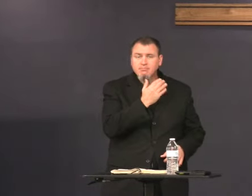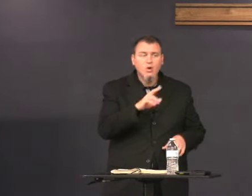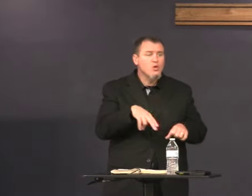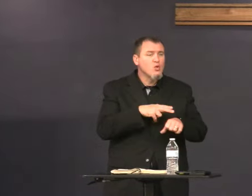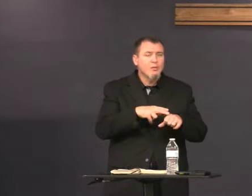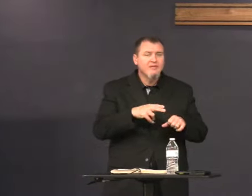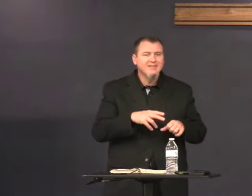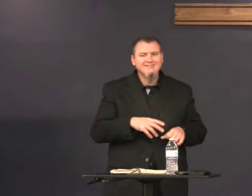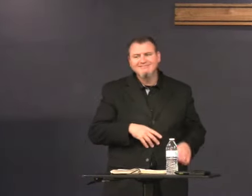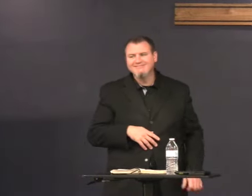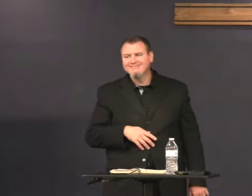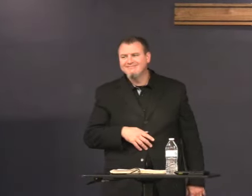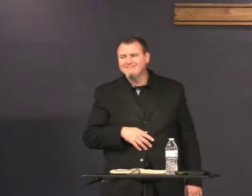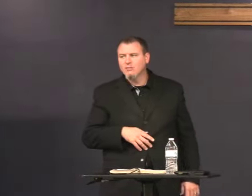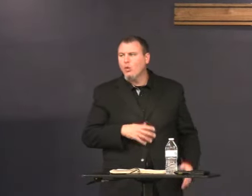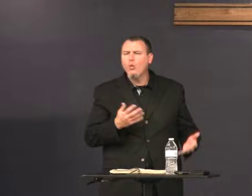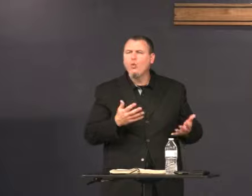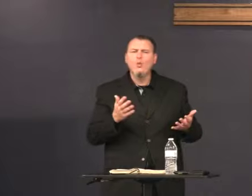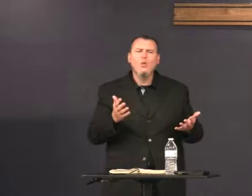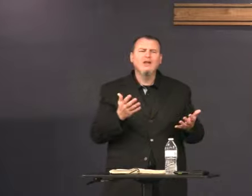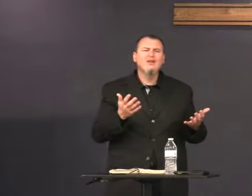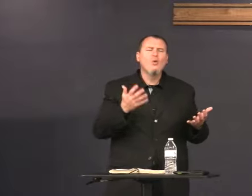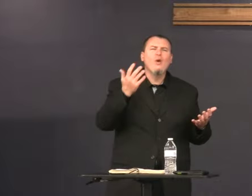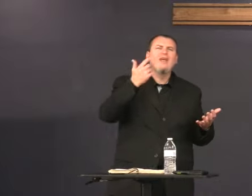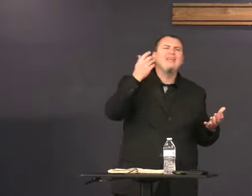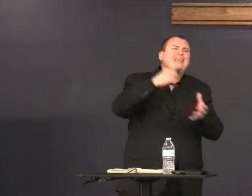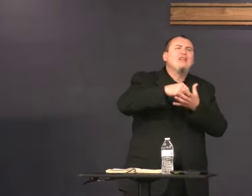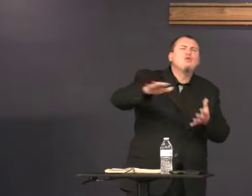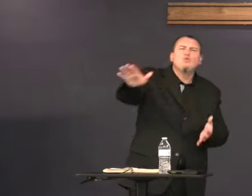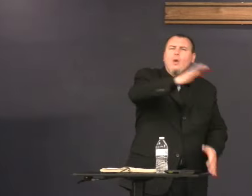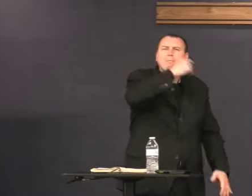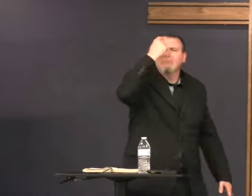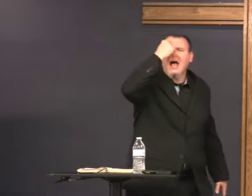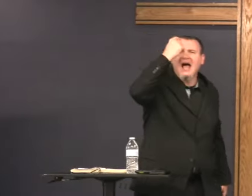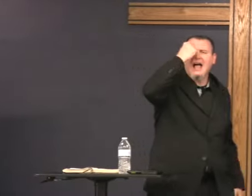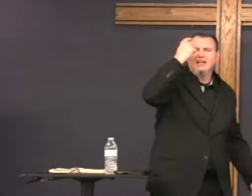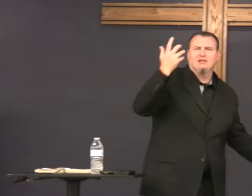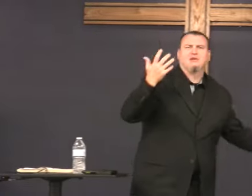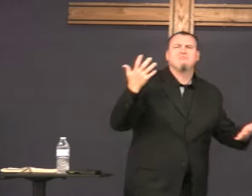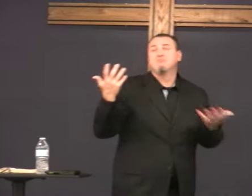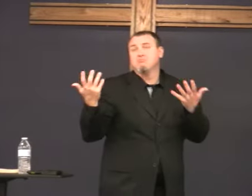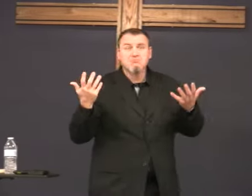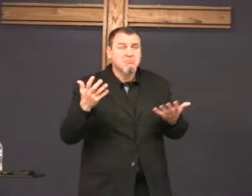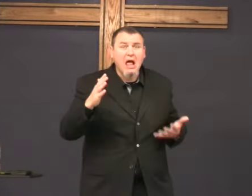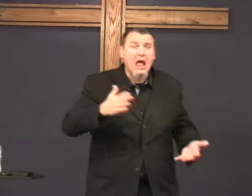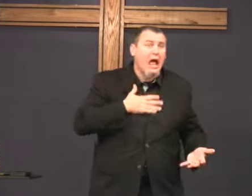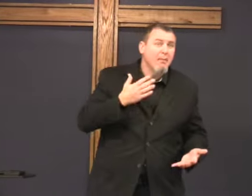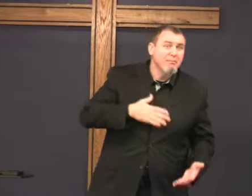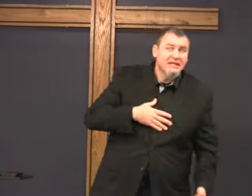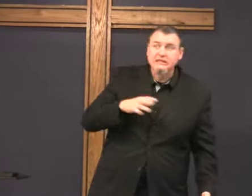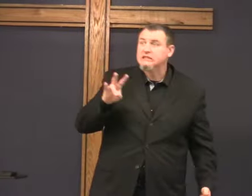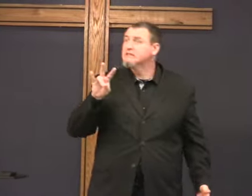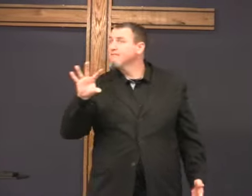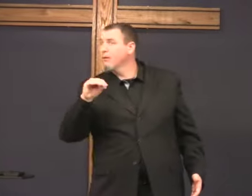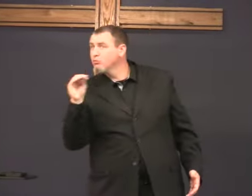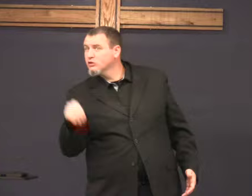is it neutral is it smiling so in your mind maybe